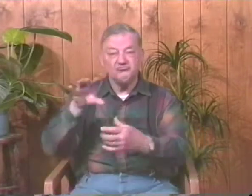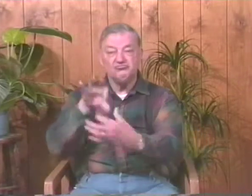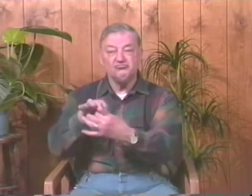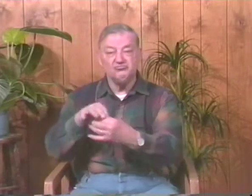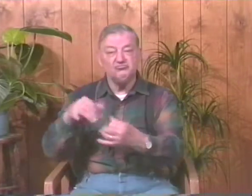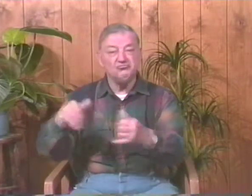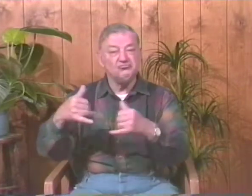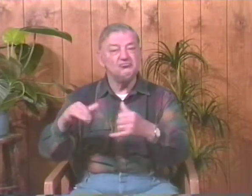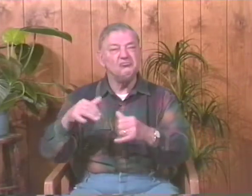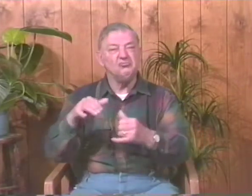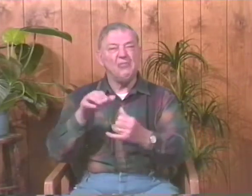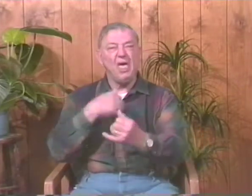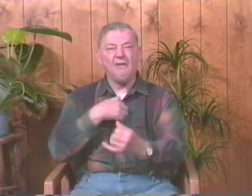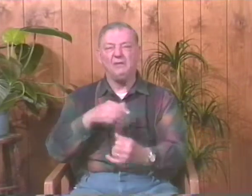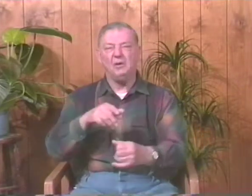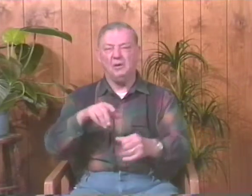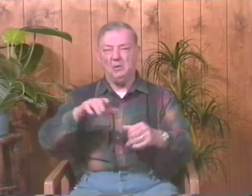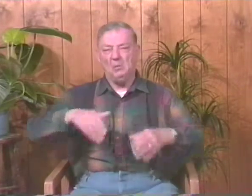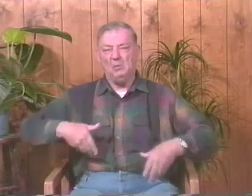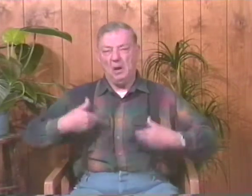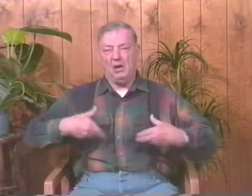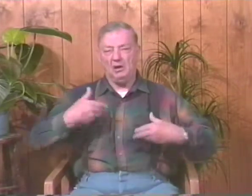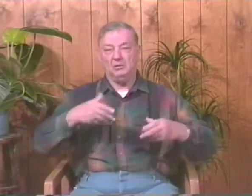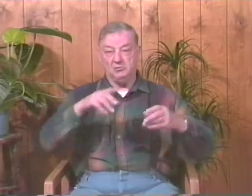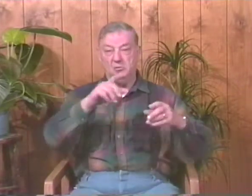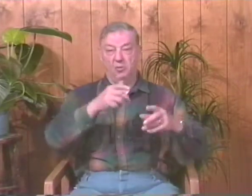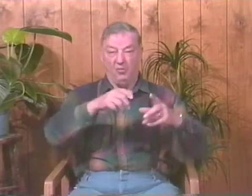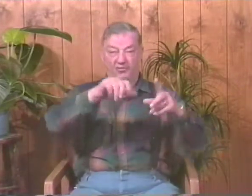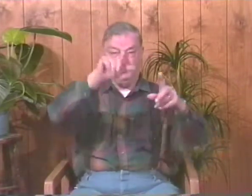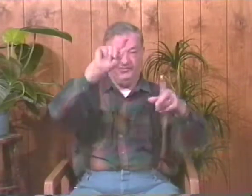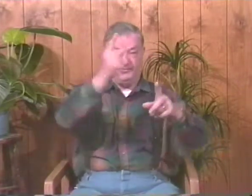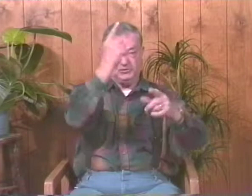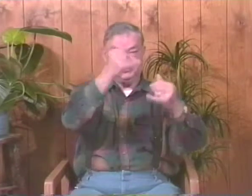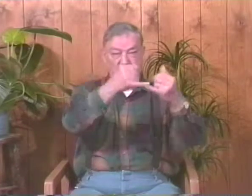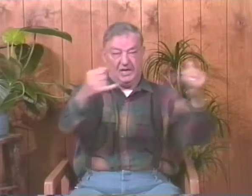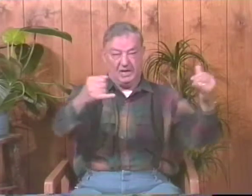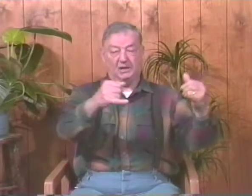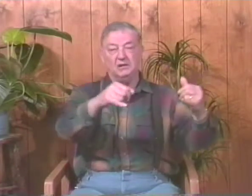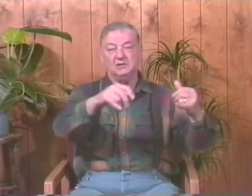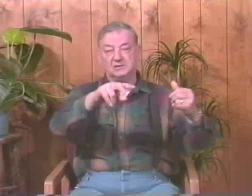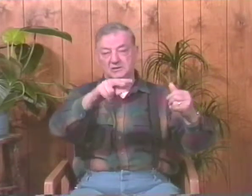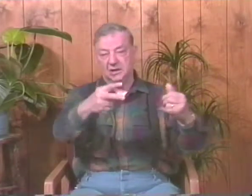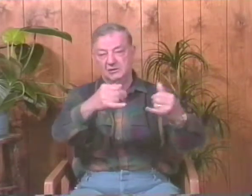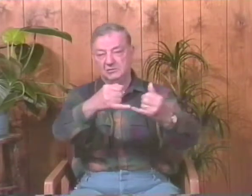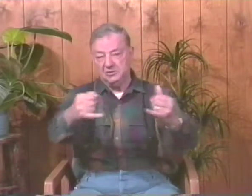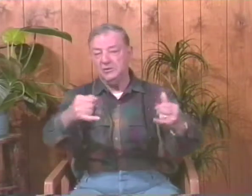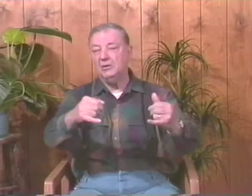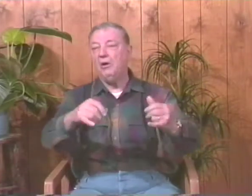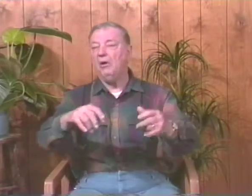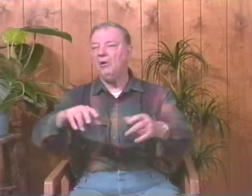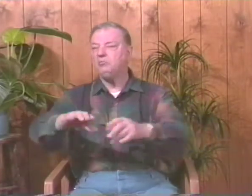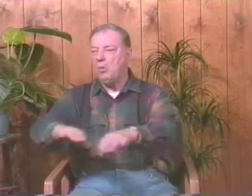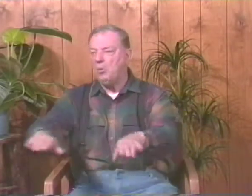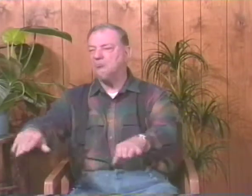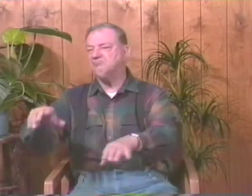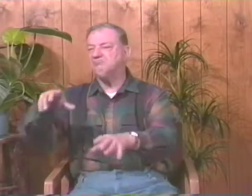go down and join the football team? You know, even though I'm kind of young, they had a first string and a second string of,